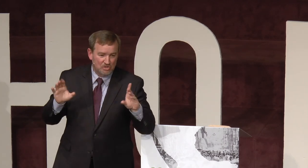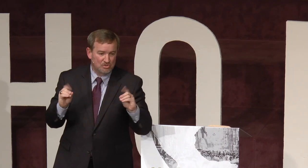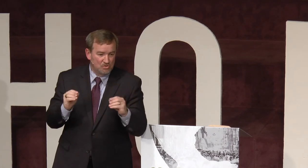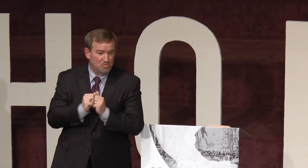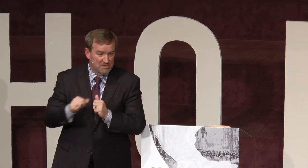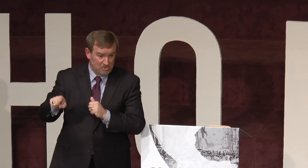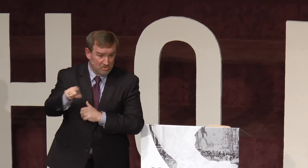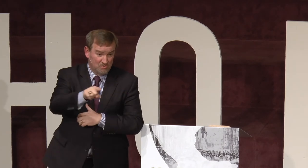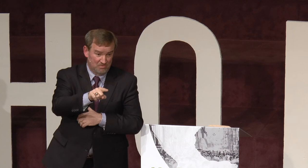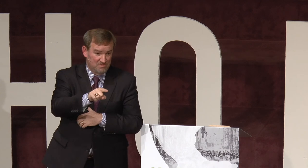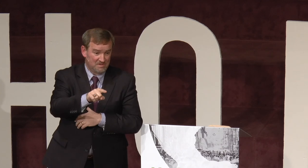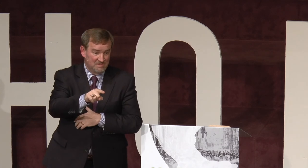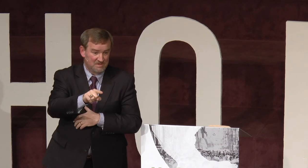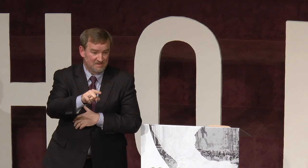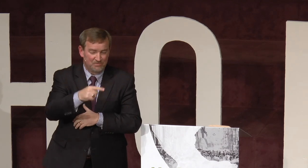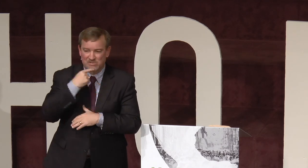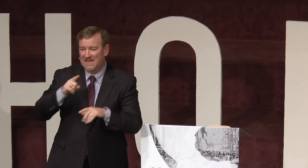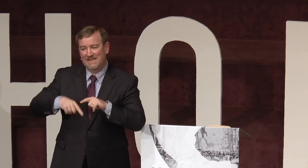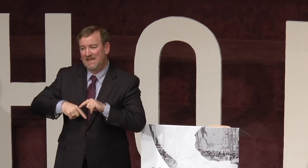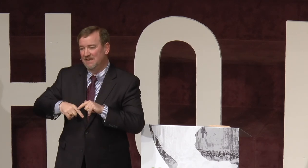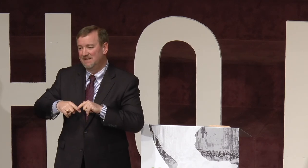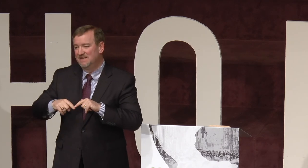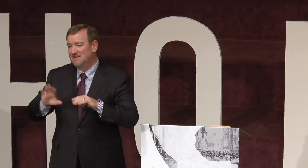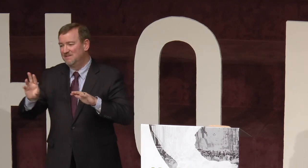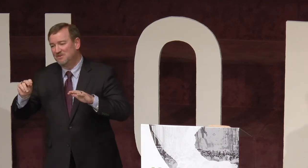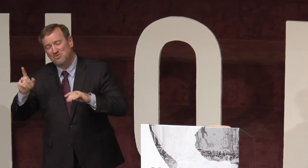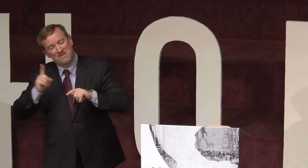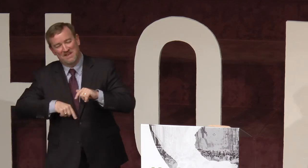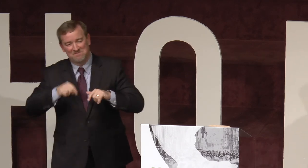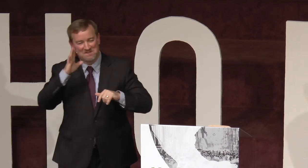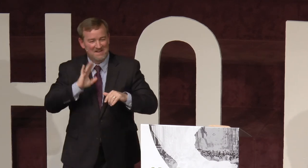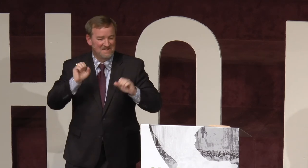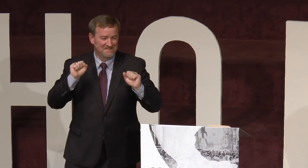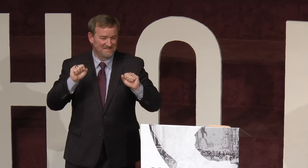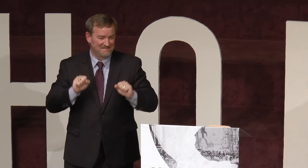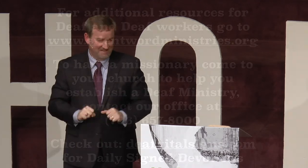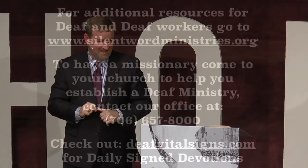could do with you, you say, I can't. No, you cannot, but God can.